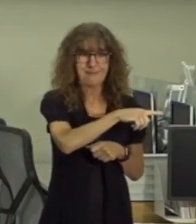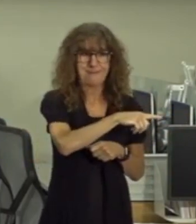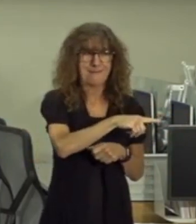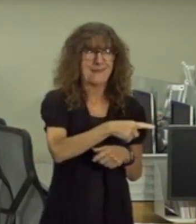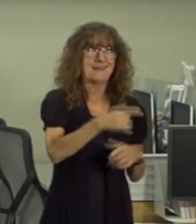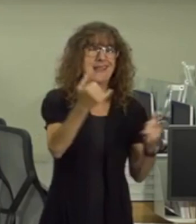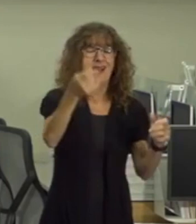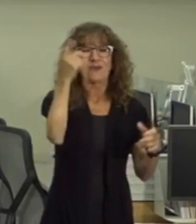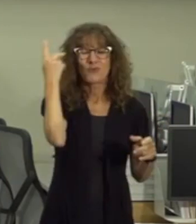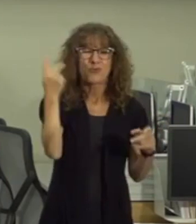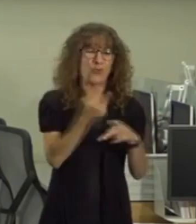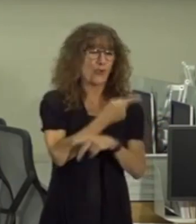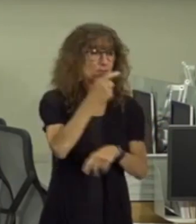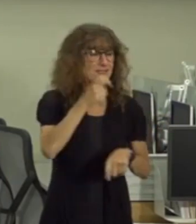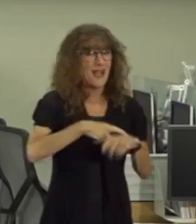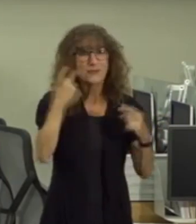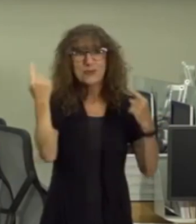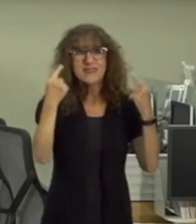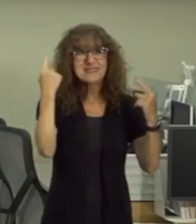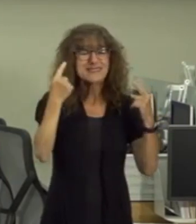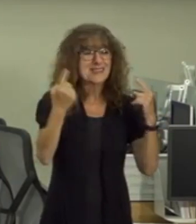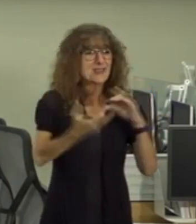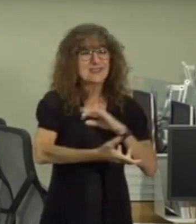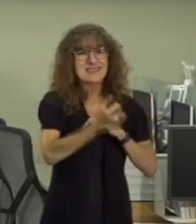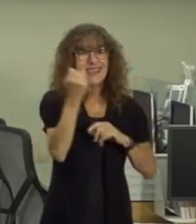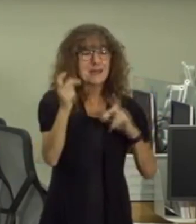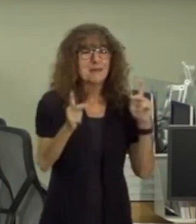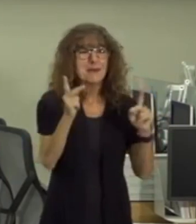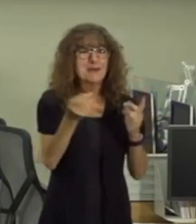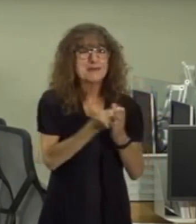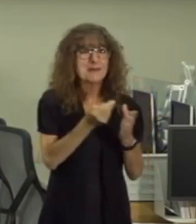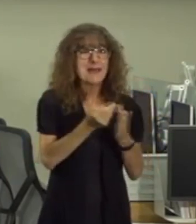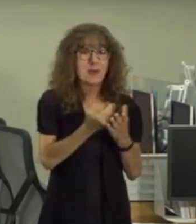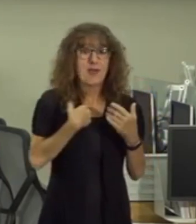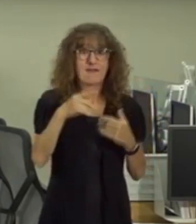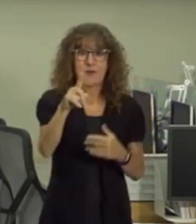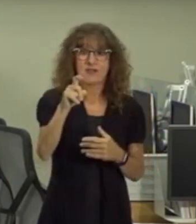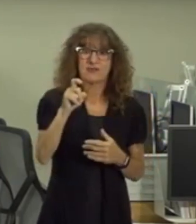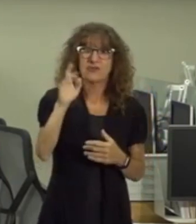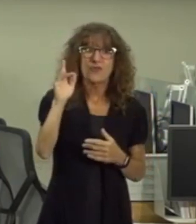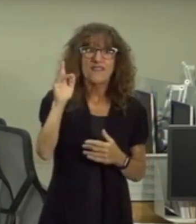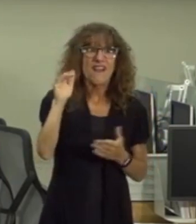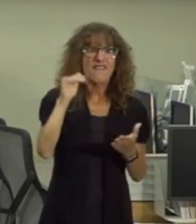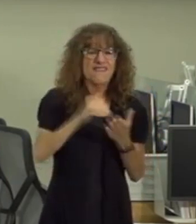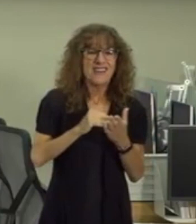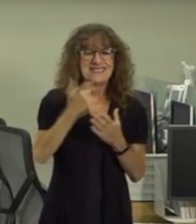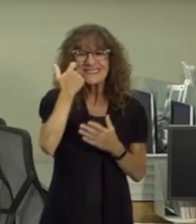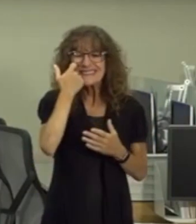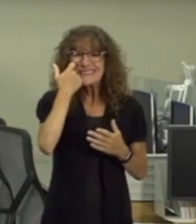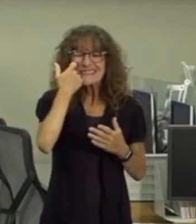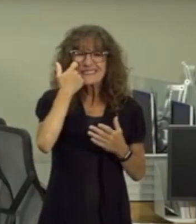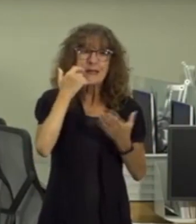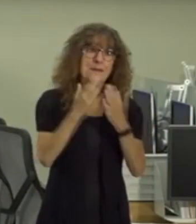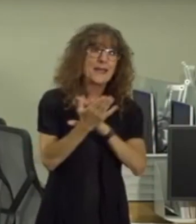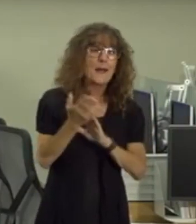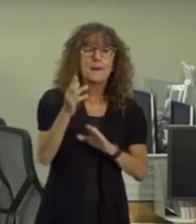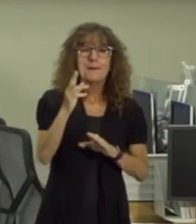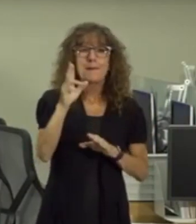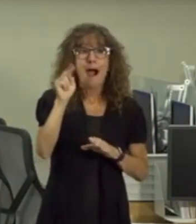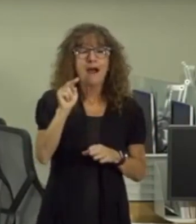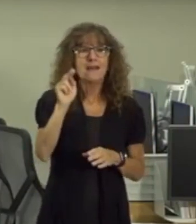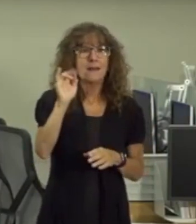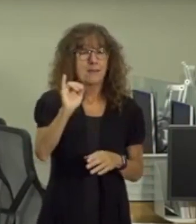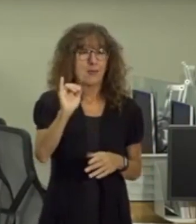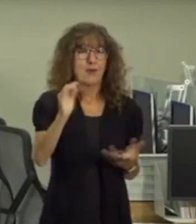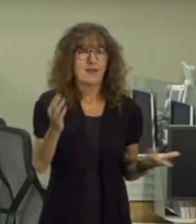a worse time to consider taking money from families and we have 125 000 newly unemployed prince georgians